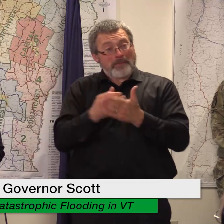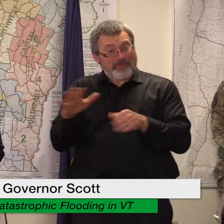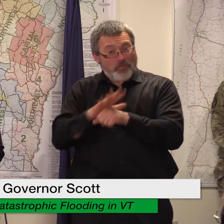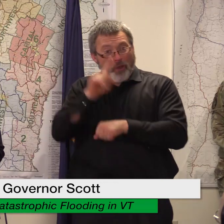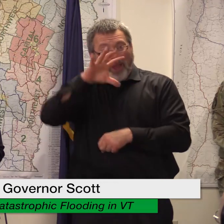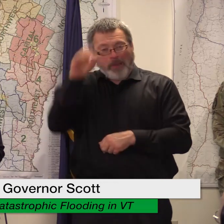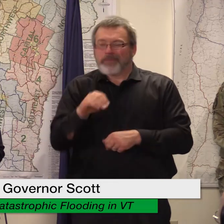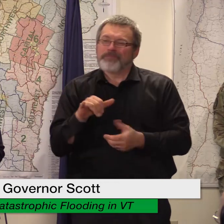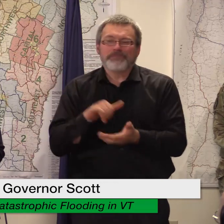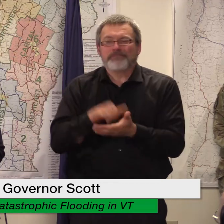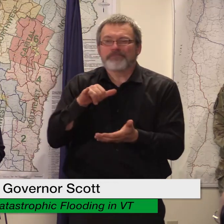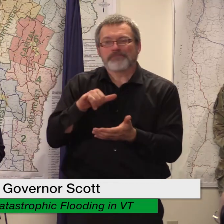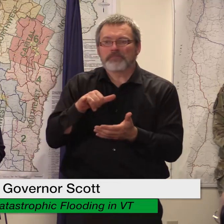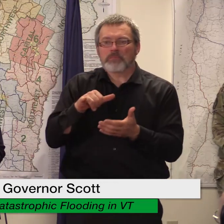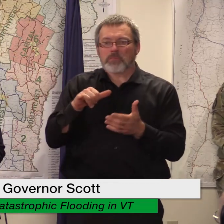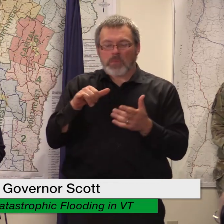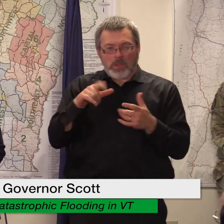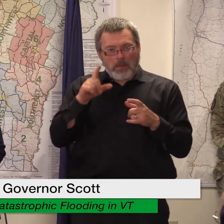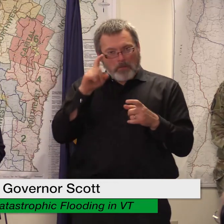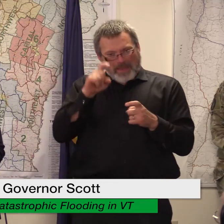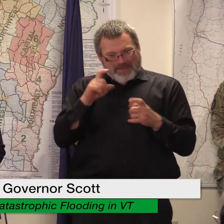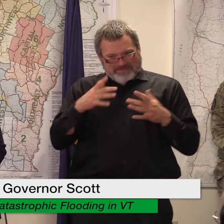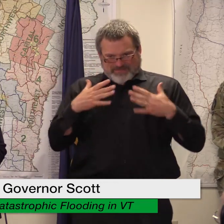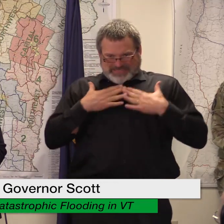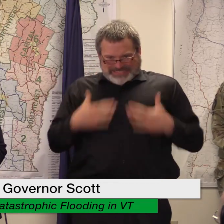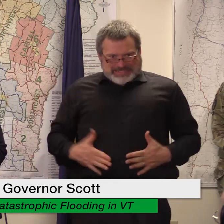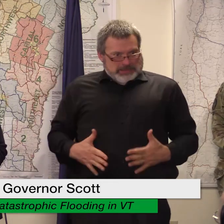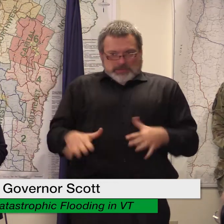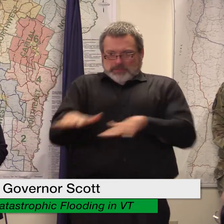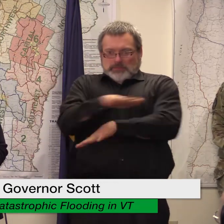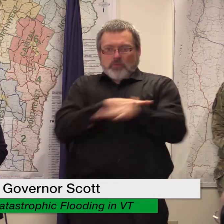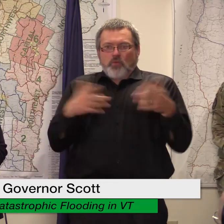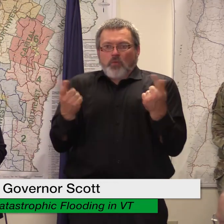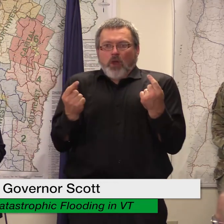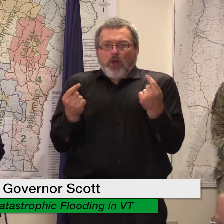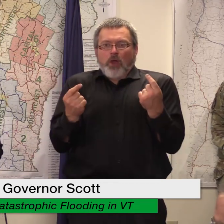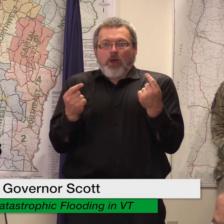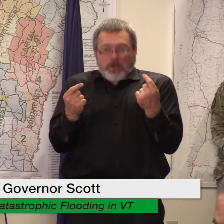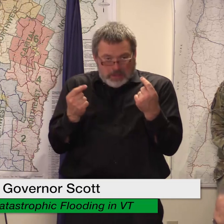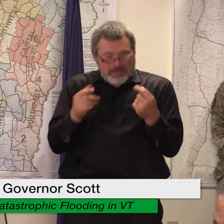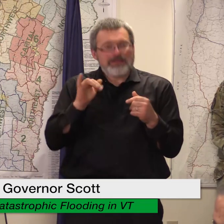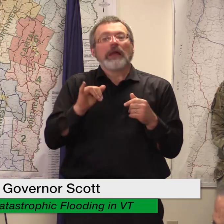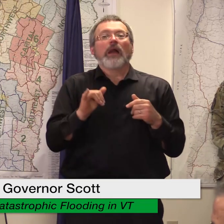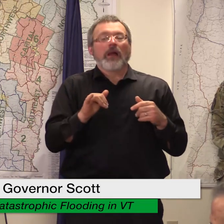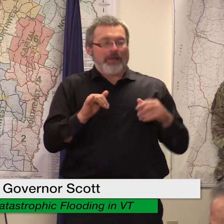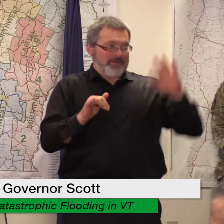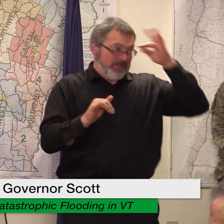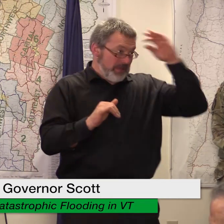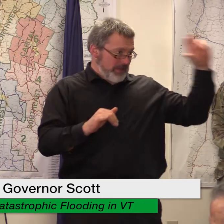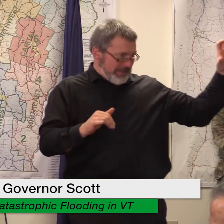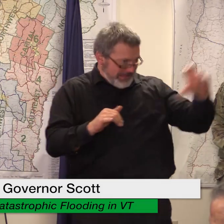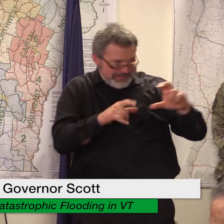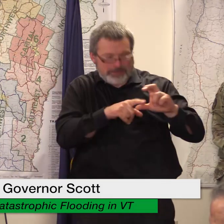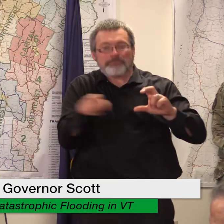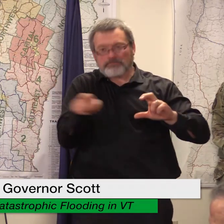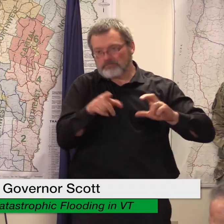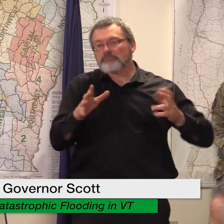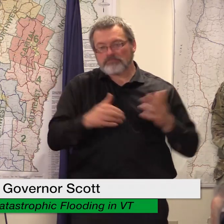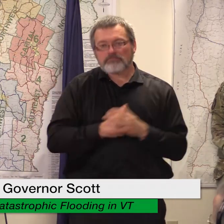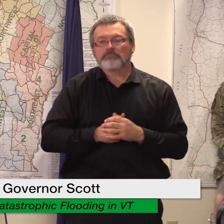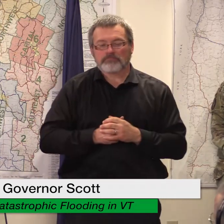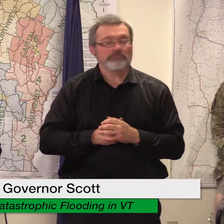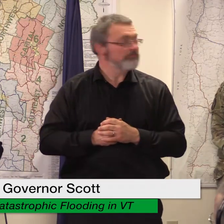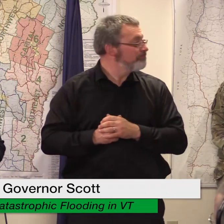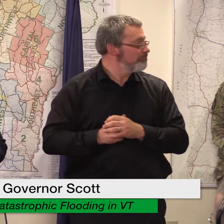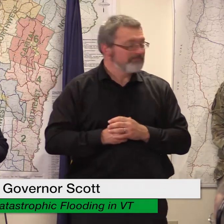we could try to get additional federal resources um the other thing i want to encourage